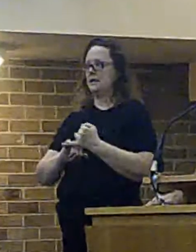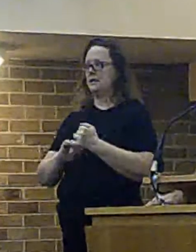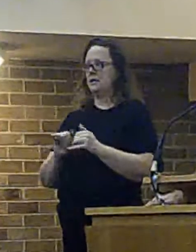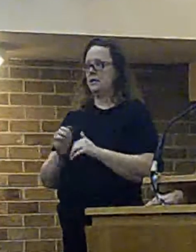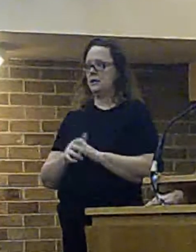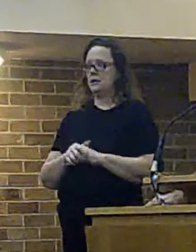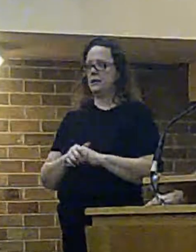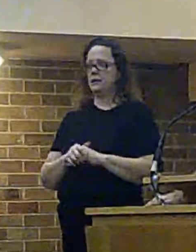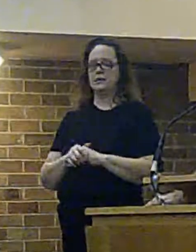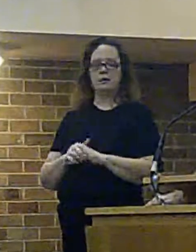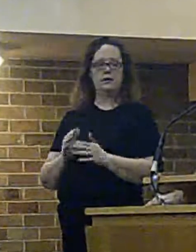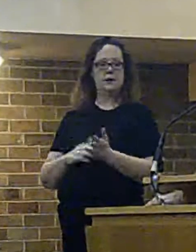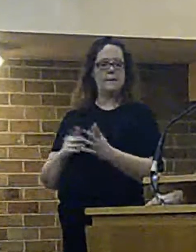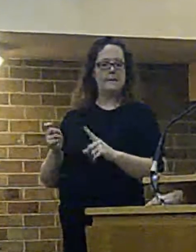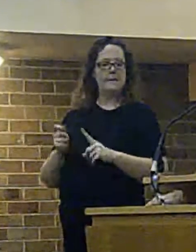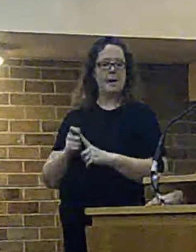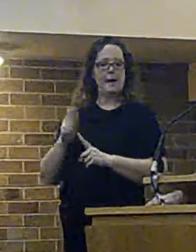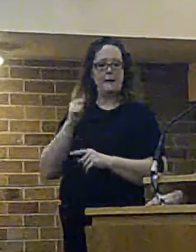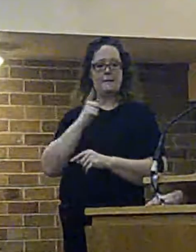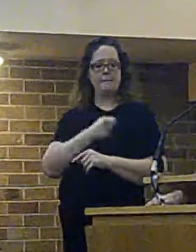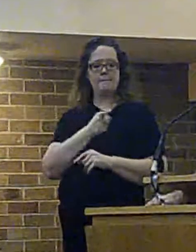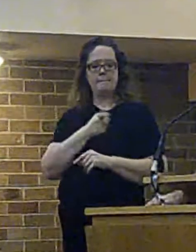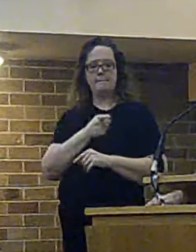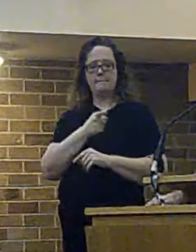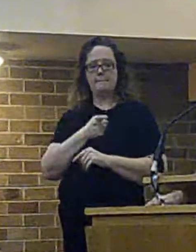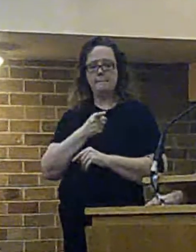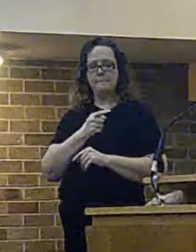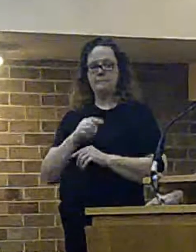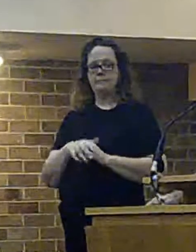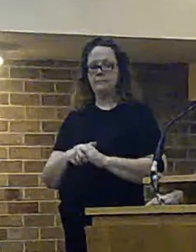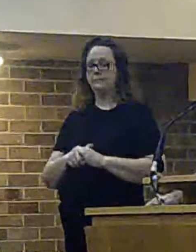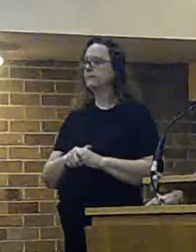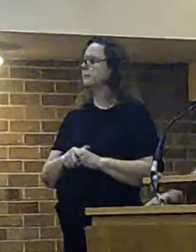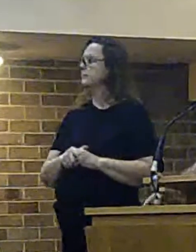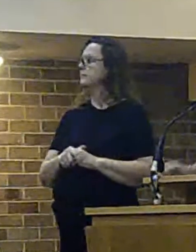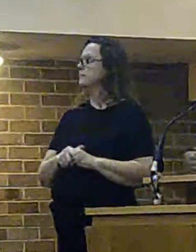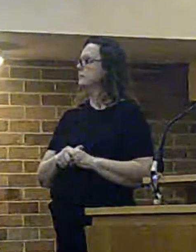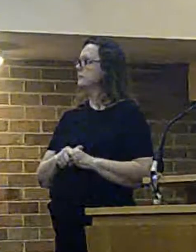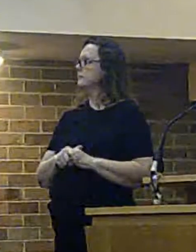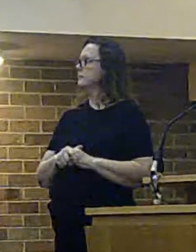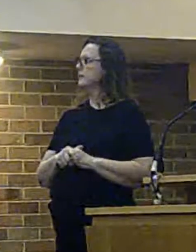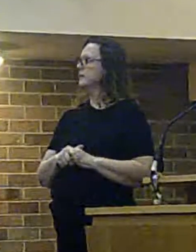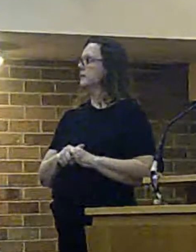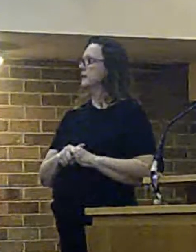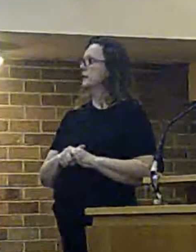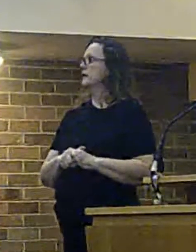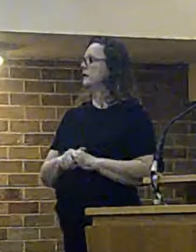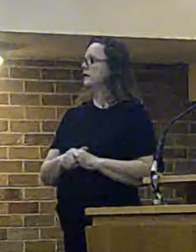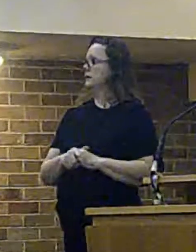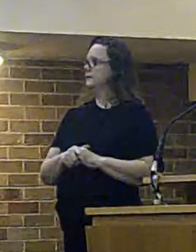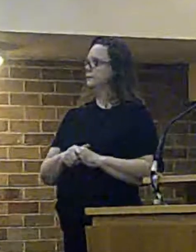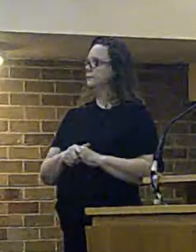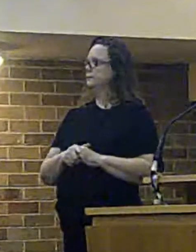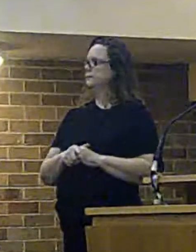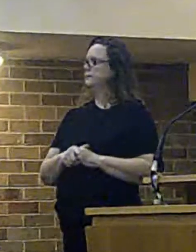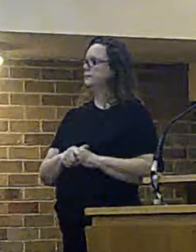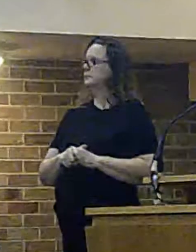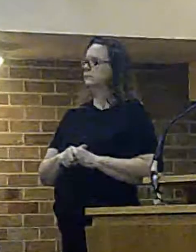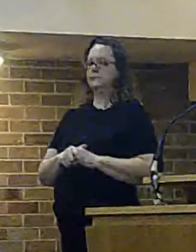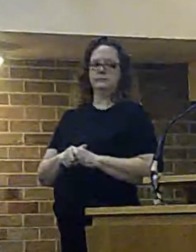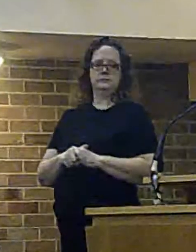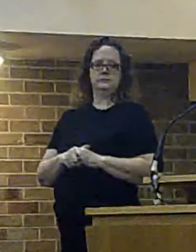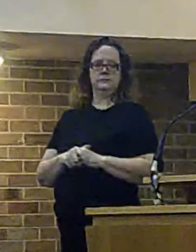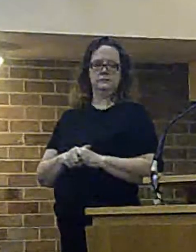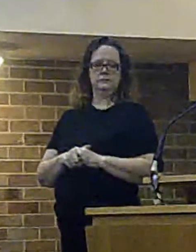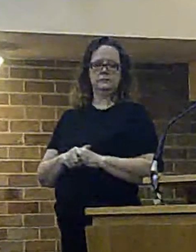the the map here is and again it's there are keys on the on maps that i've got